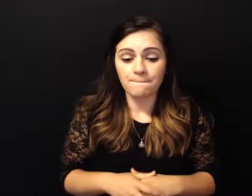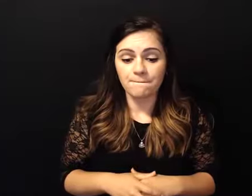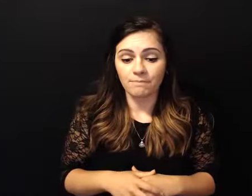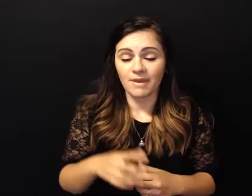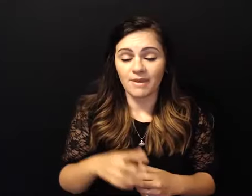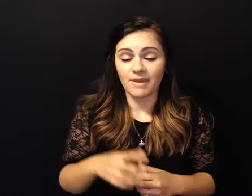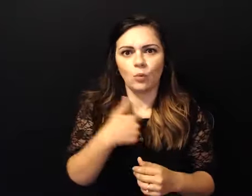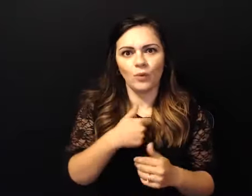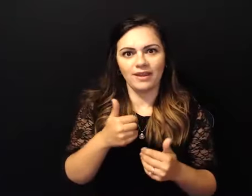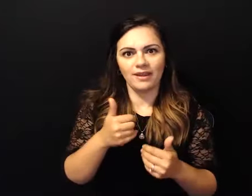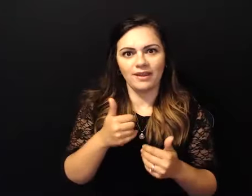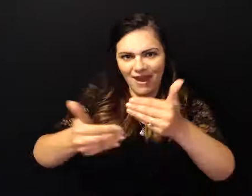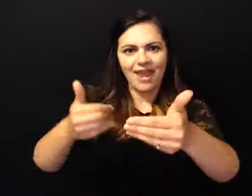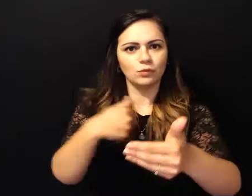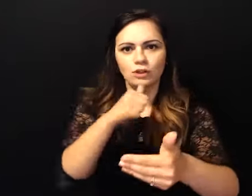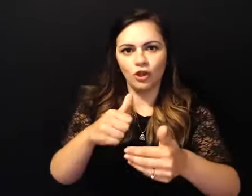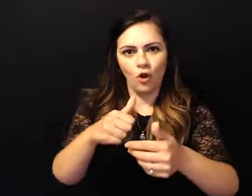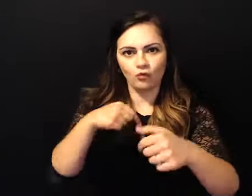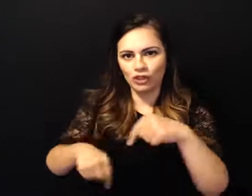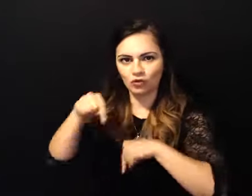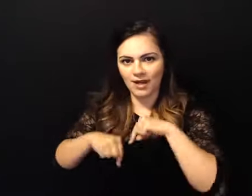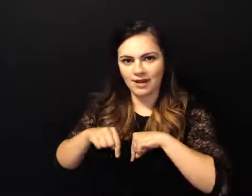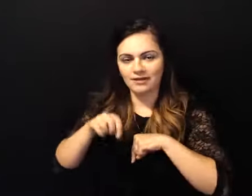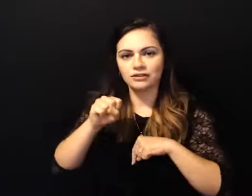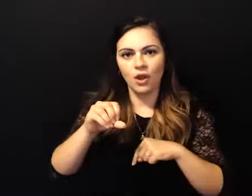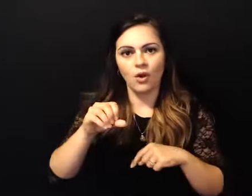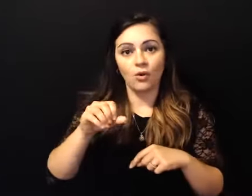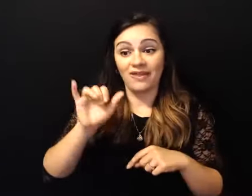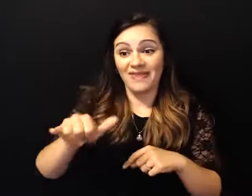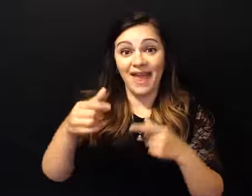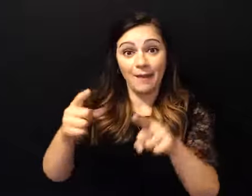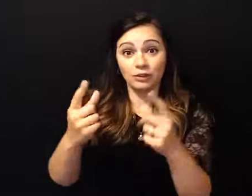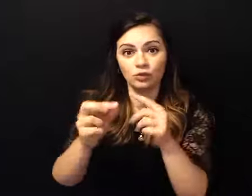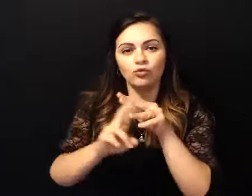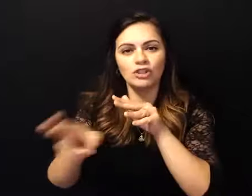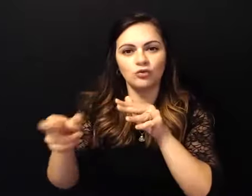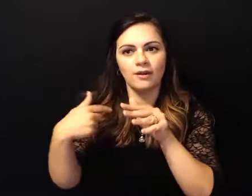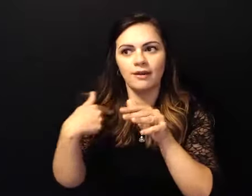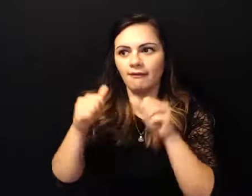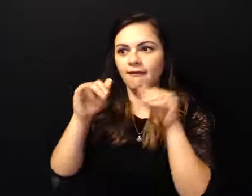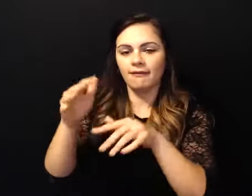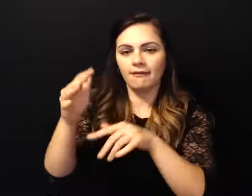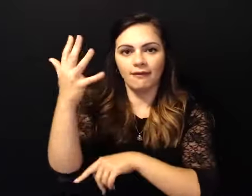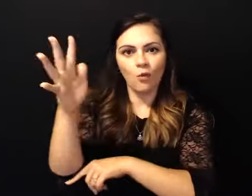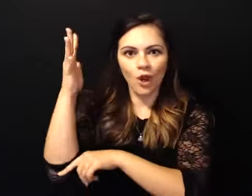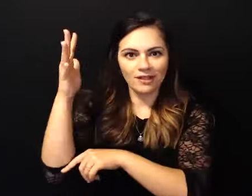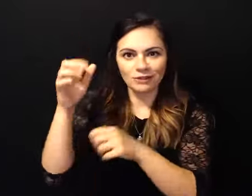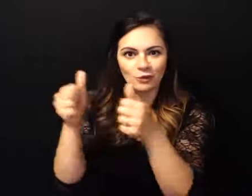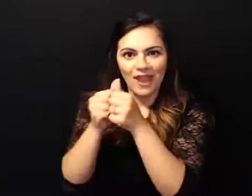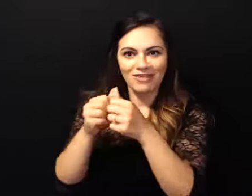with all these women and talk about god's service and unity and uh who thought that i would want to do that when i first got sober because i certainly did not i didn't hang